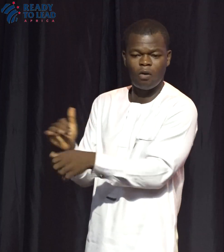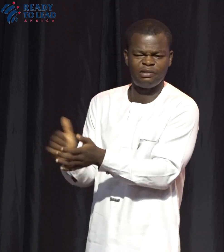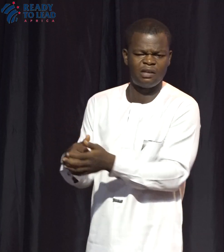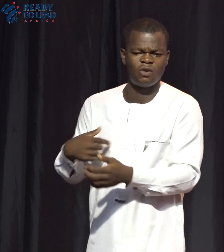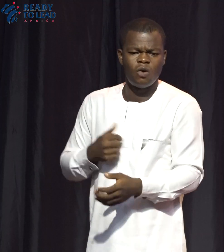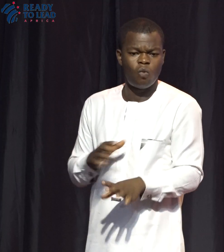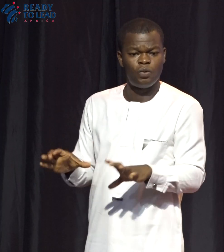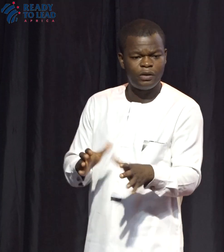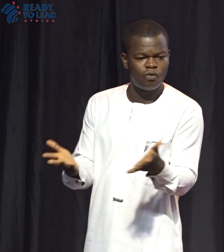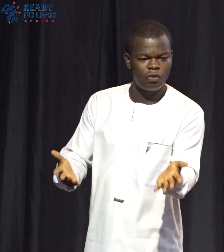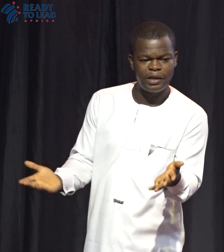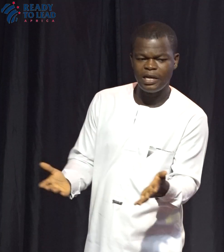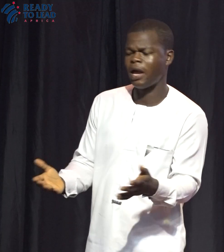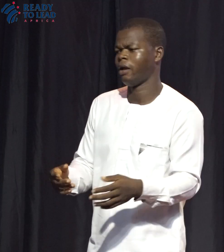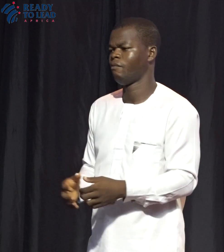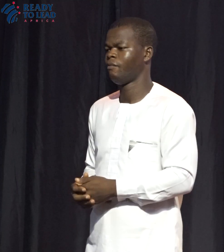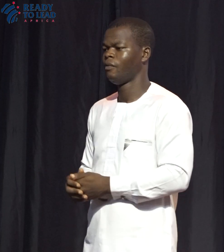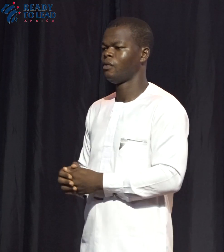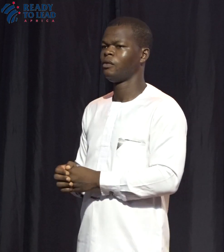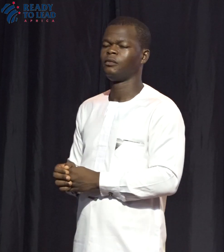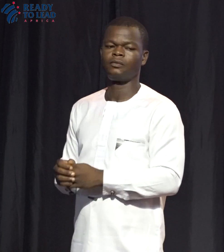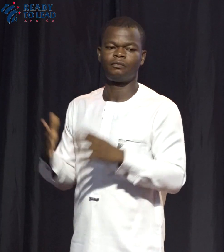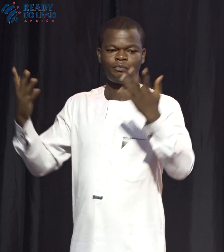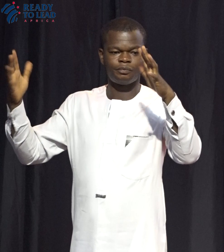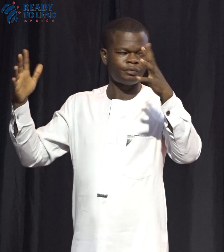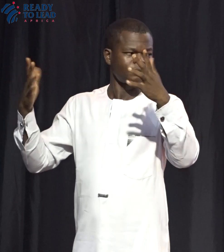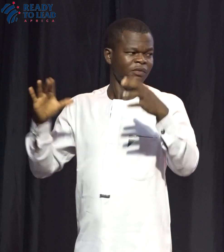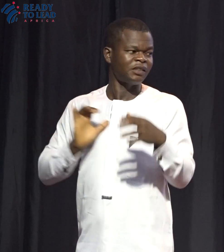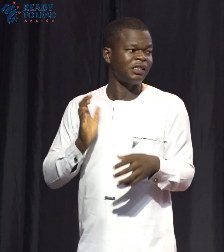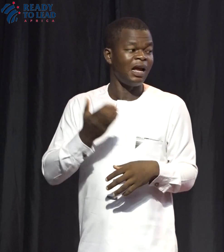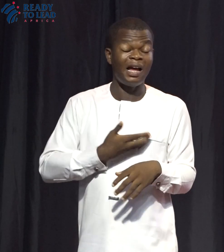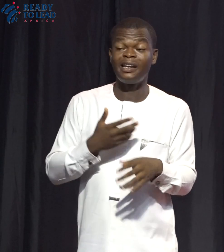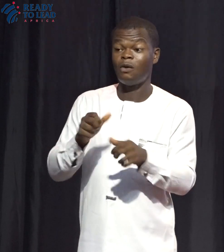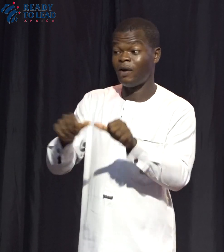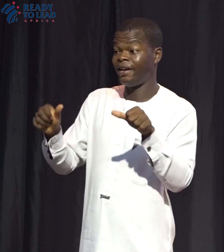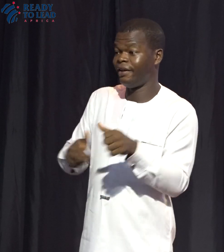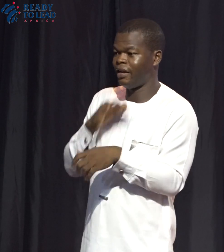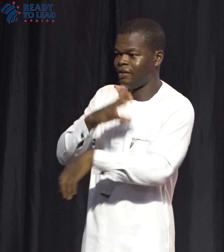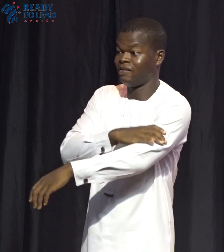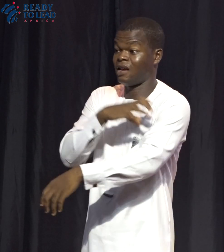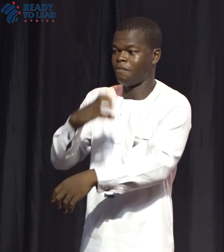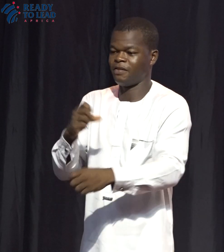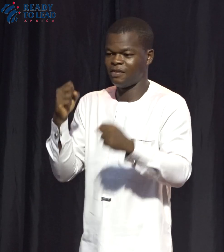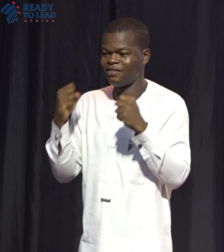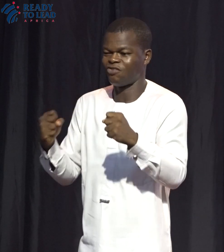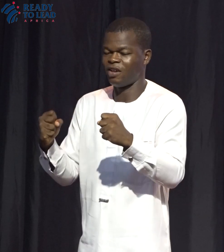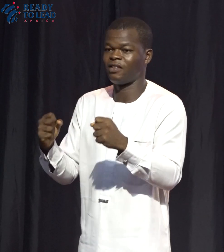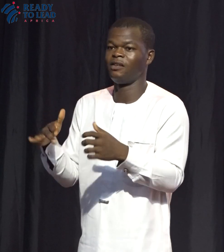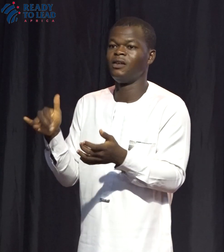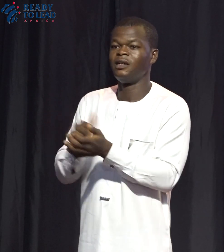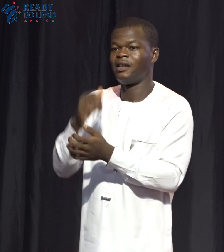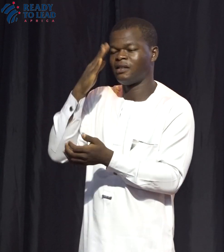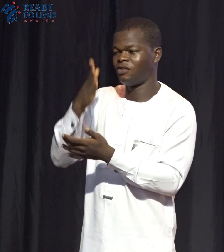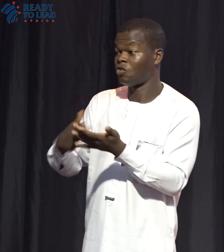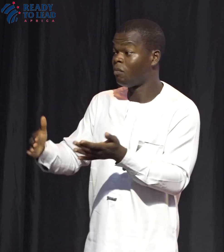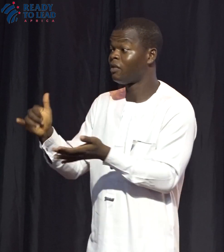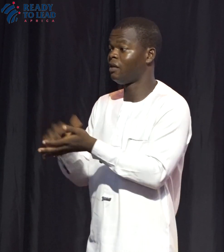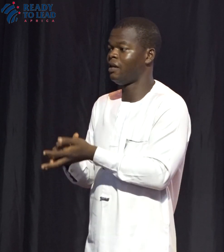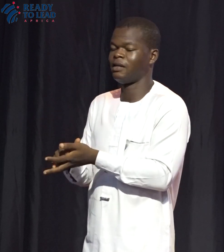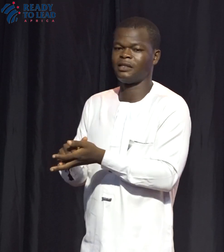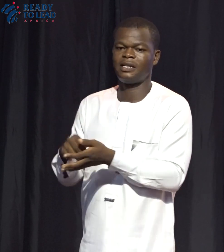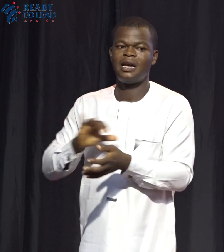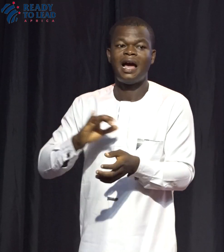within our mandates, of course. And our mandate is capacity strengthening. So, that's something that